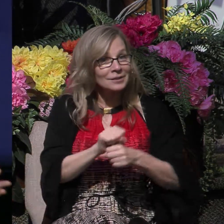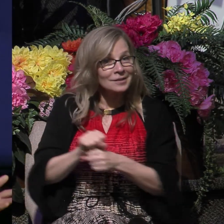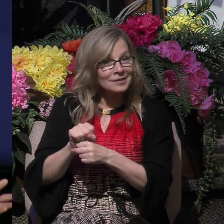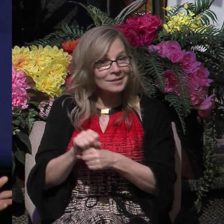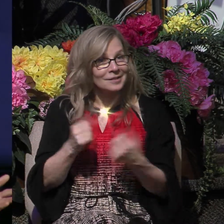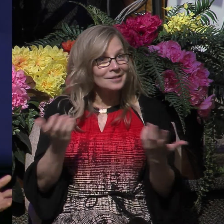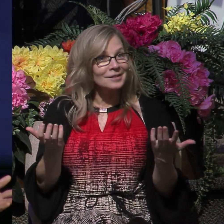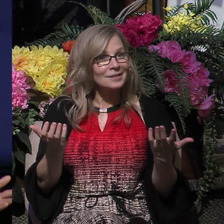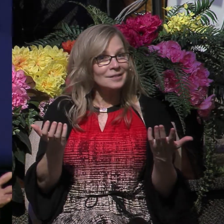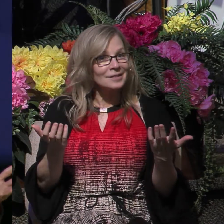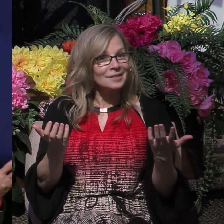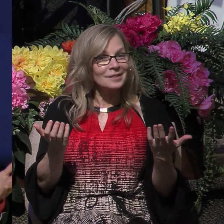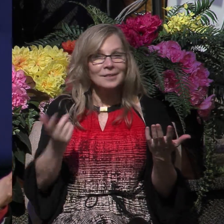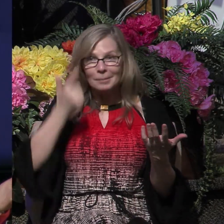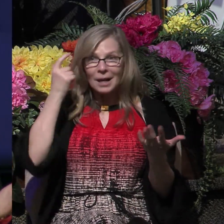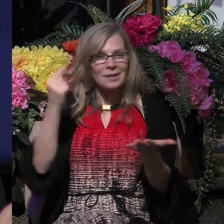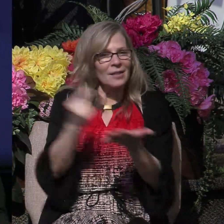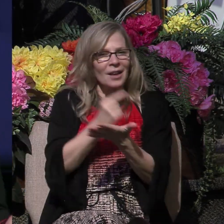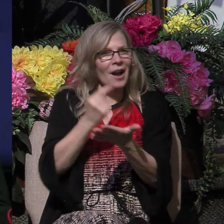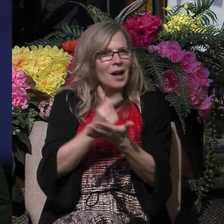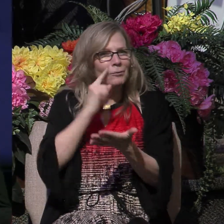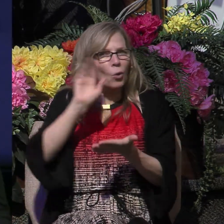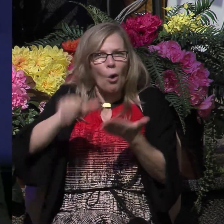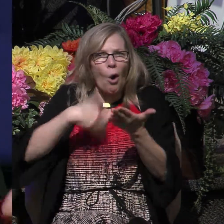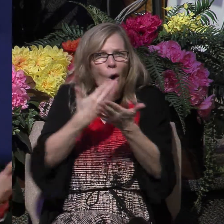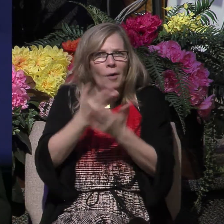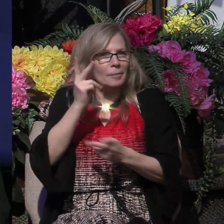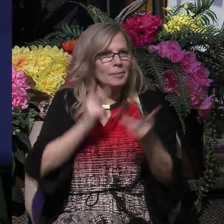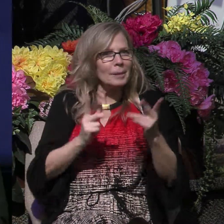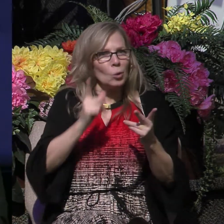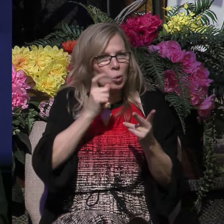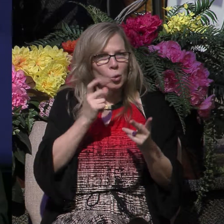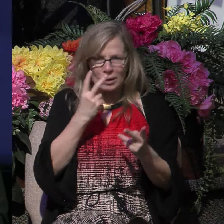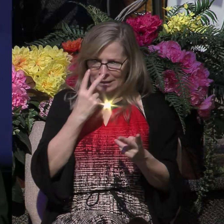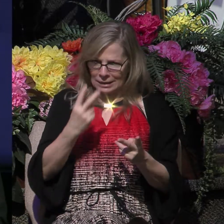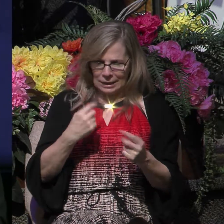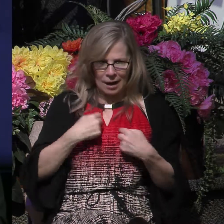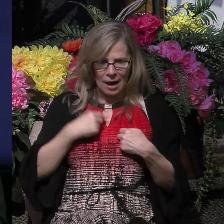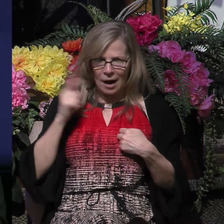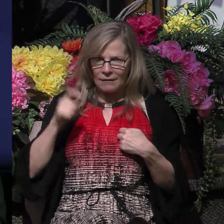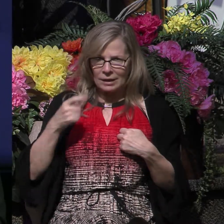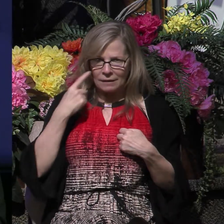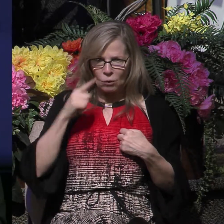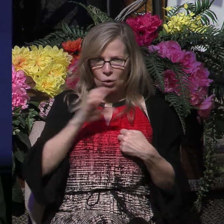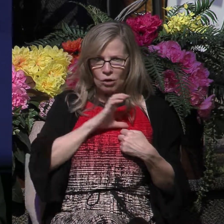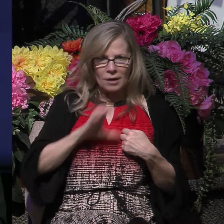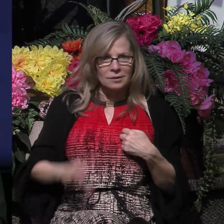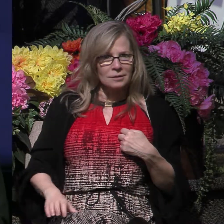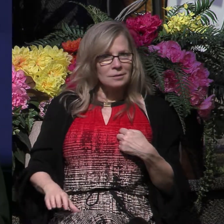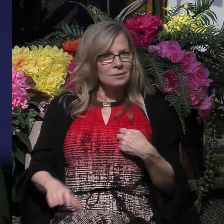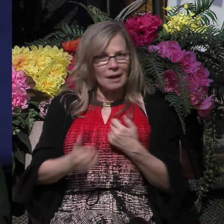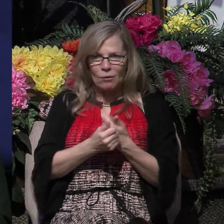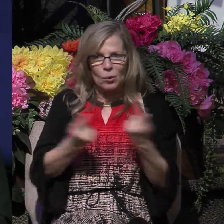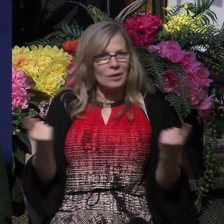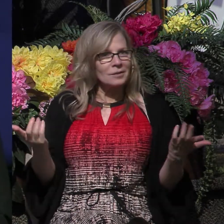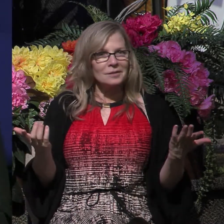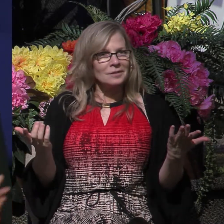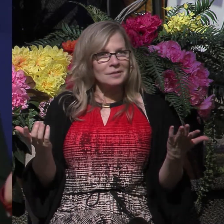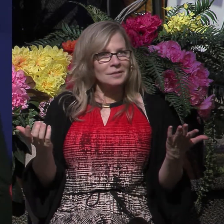gospel is for all who see their need of Christ. Standings in society mean